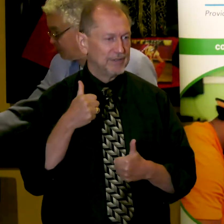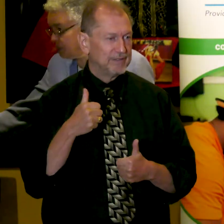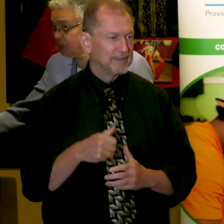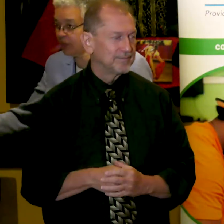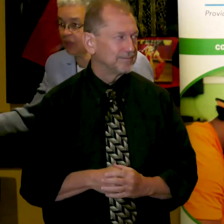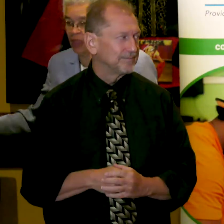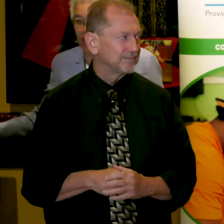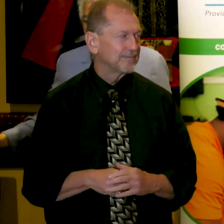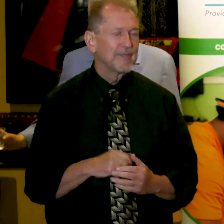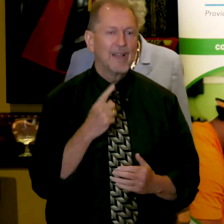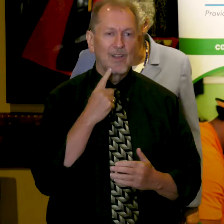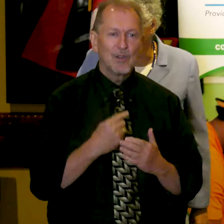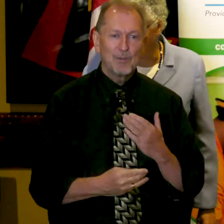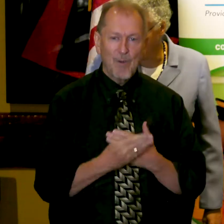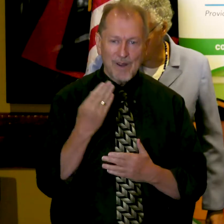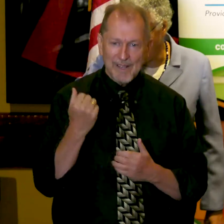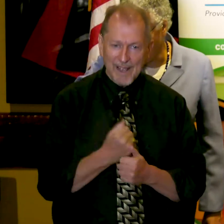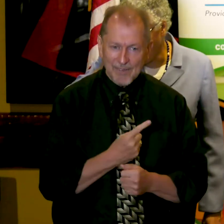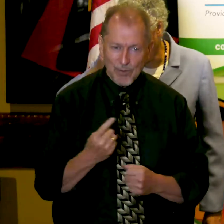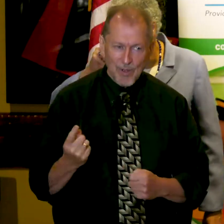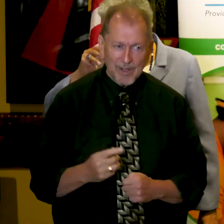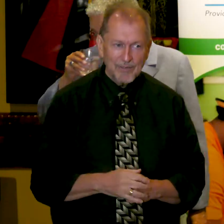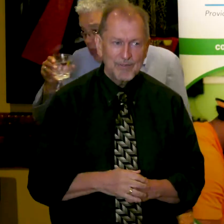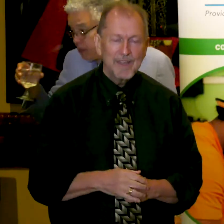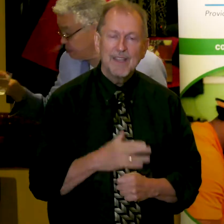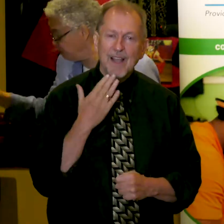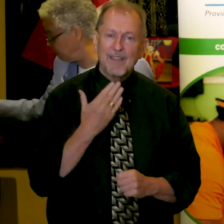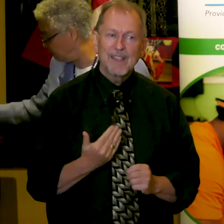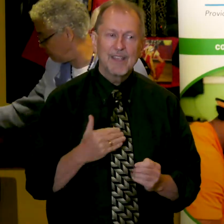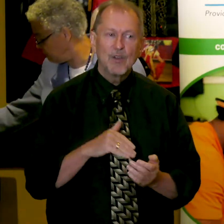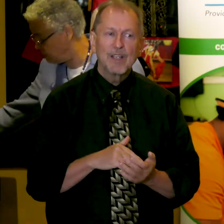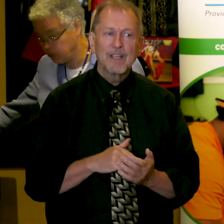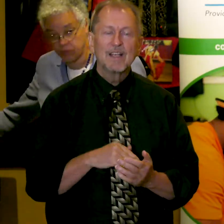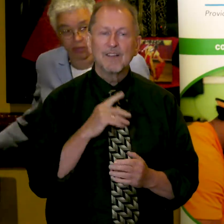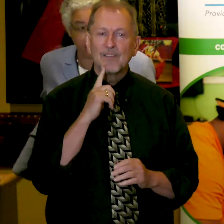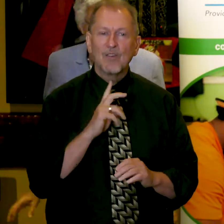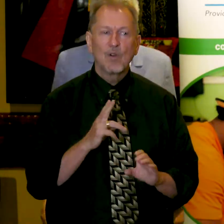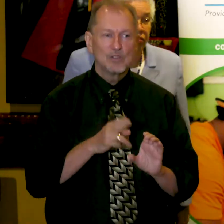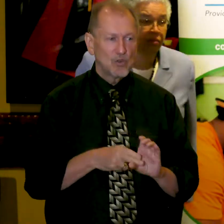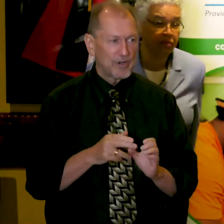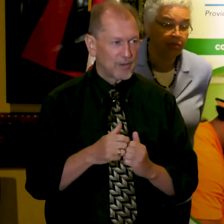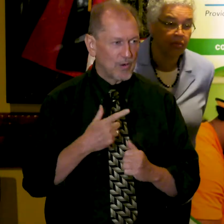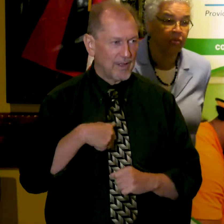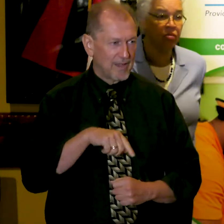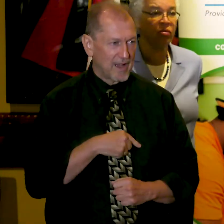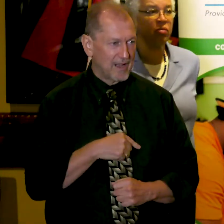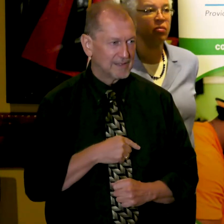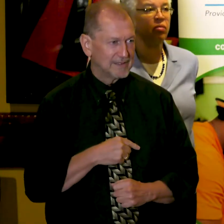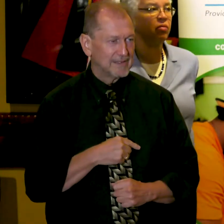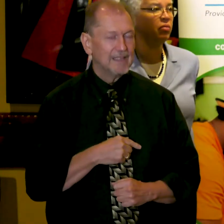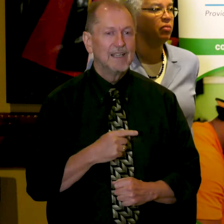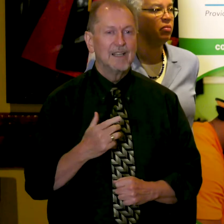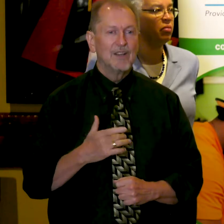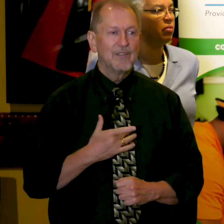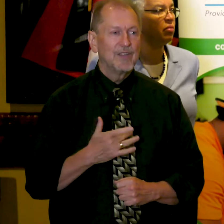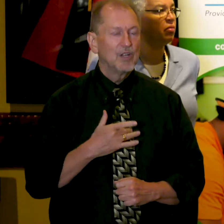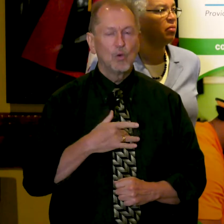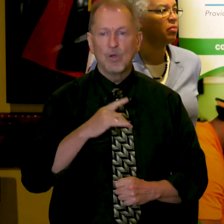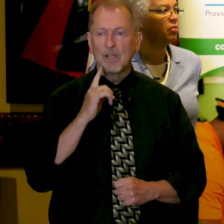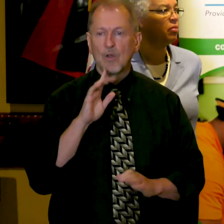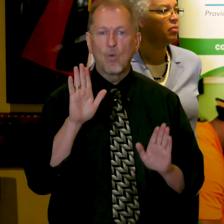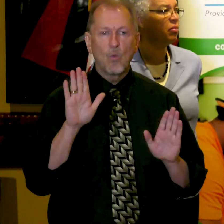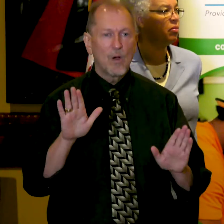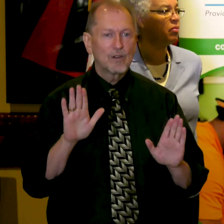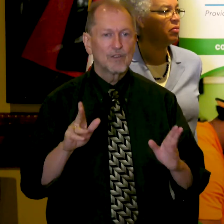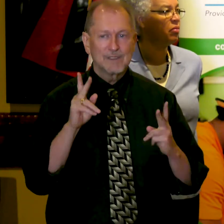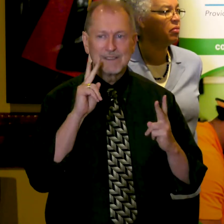Good morning, everyone. Thank you again for joining us. It is really heartwarming to